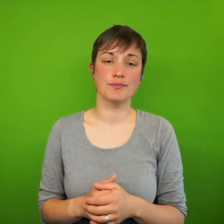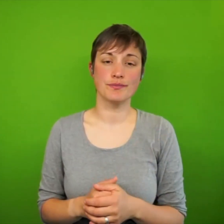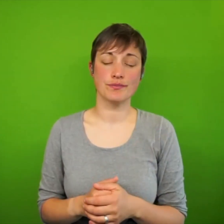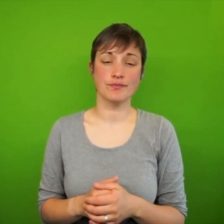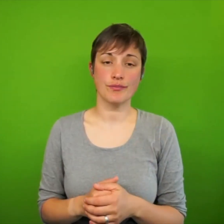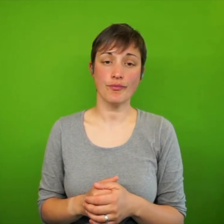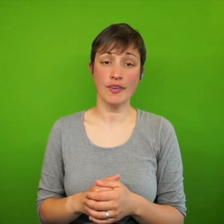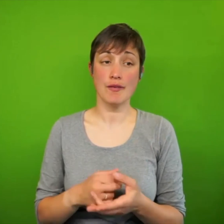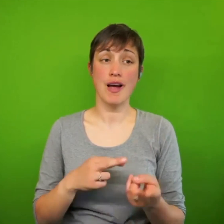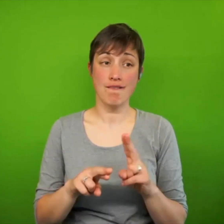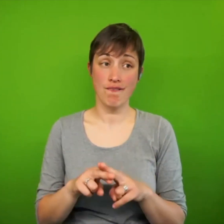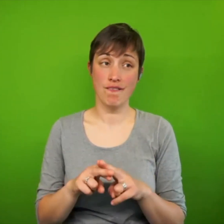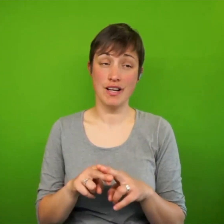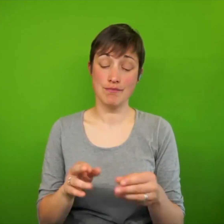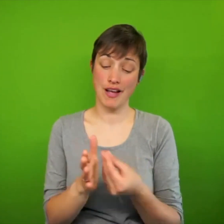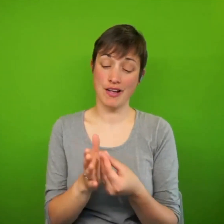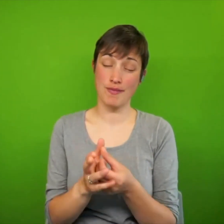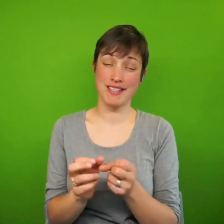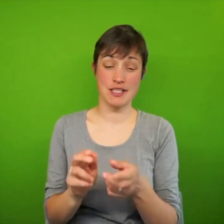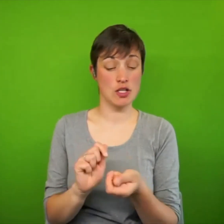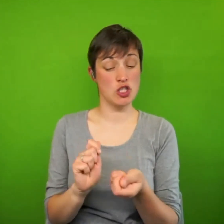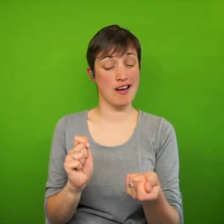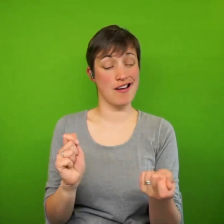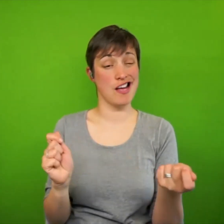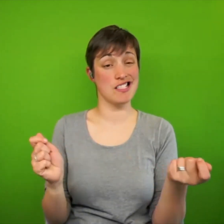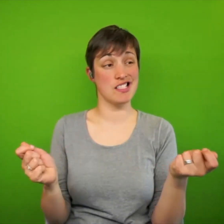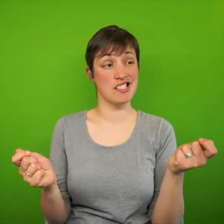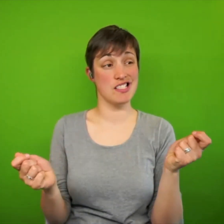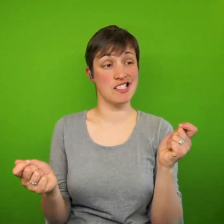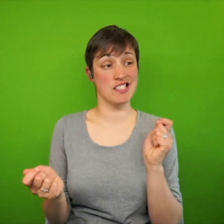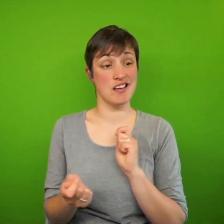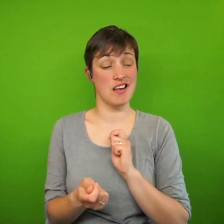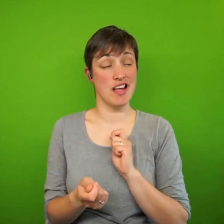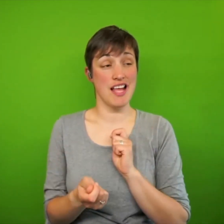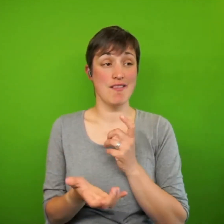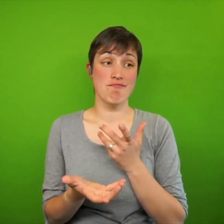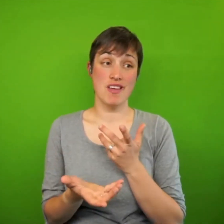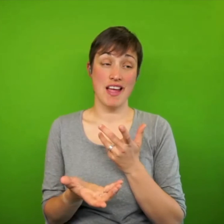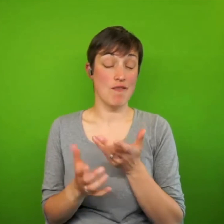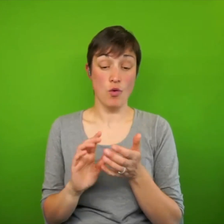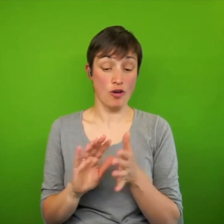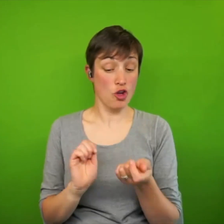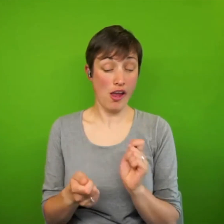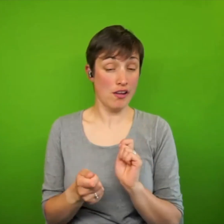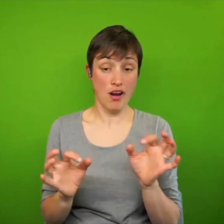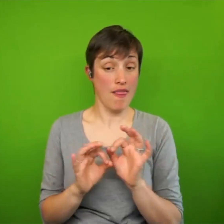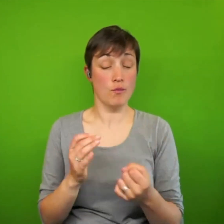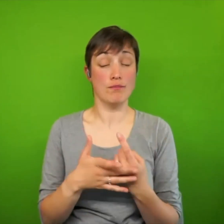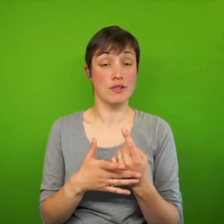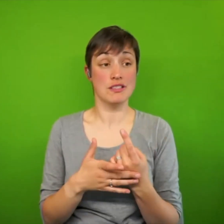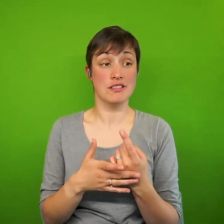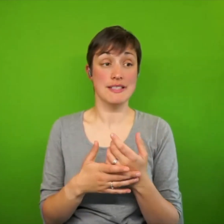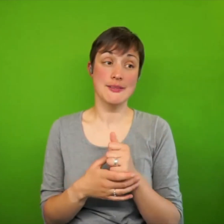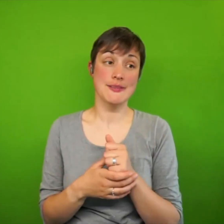economic system, then nothing, you know, nothing will happen. So we've got to do what we can within the system that we're in.